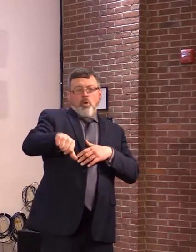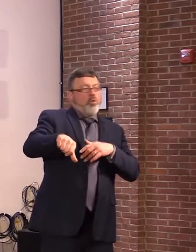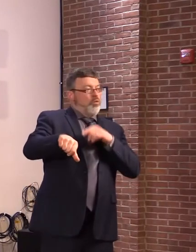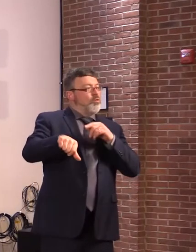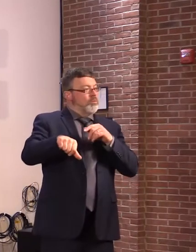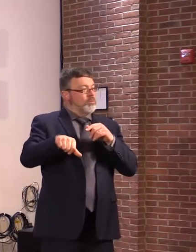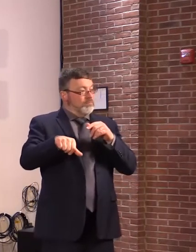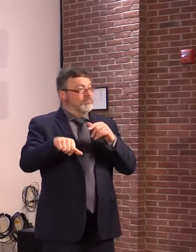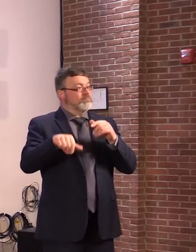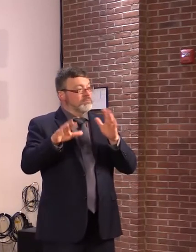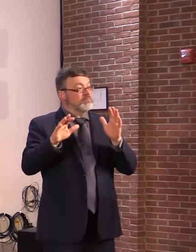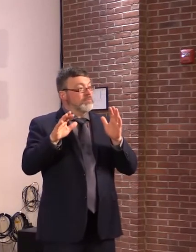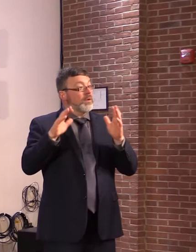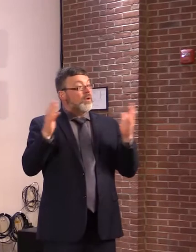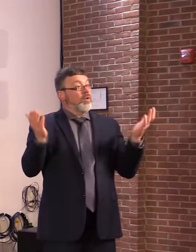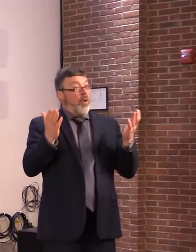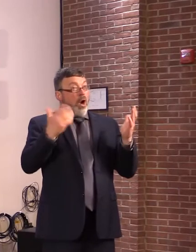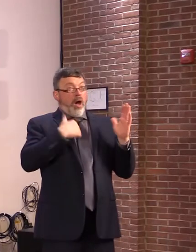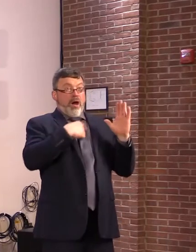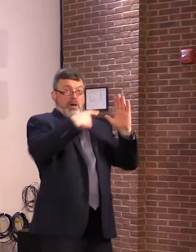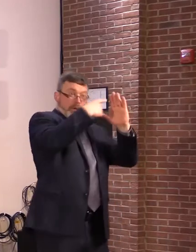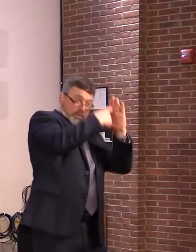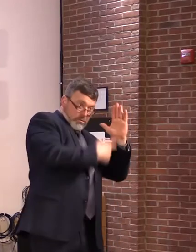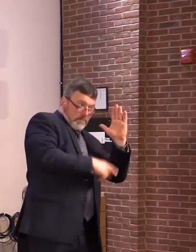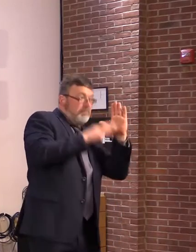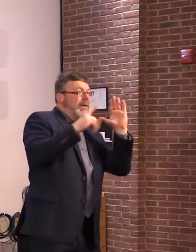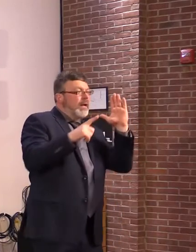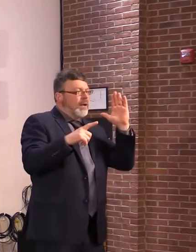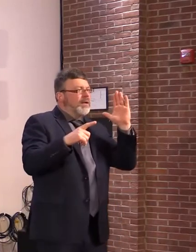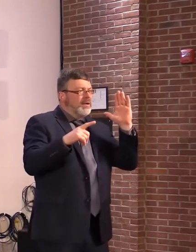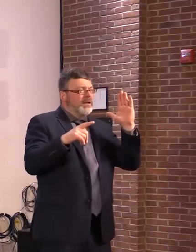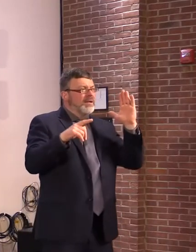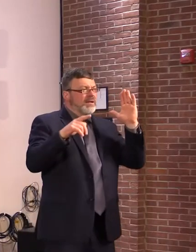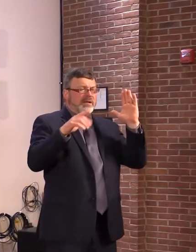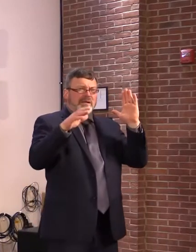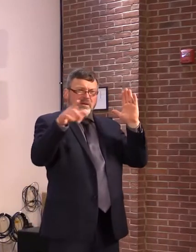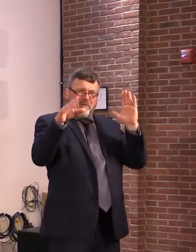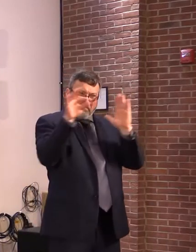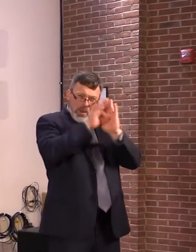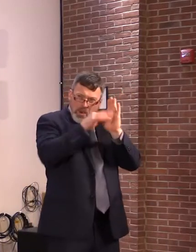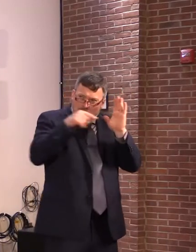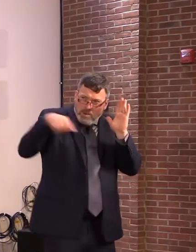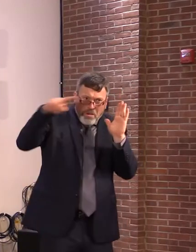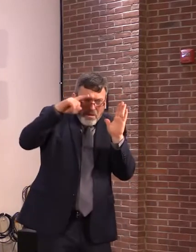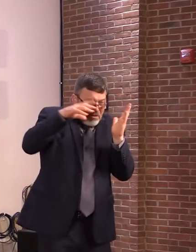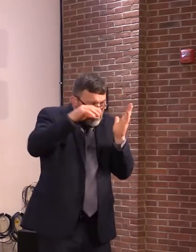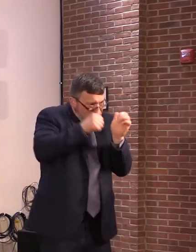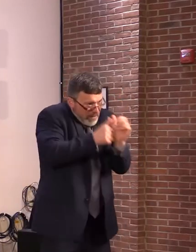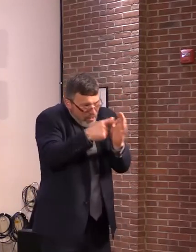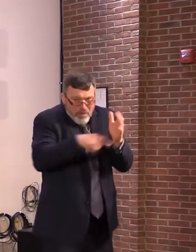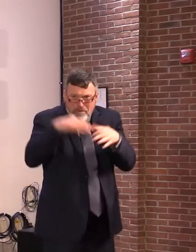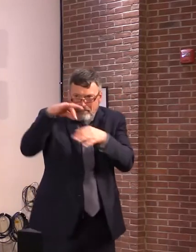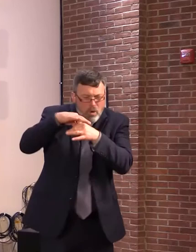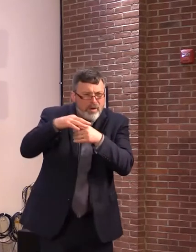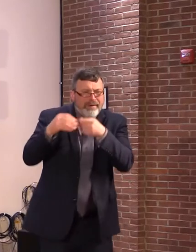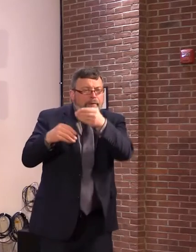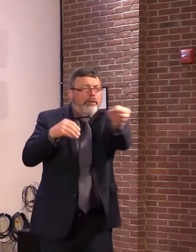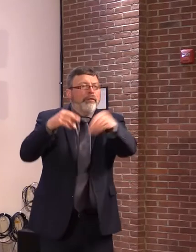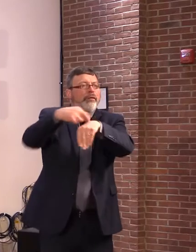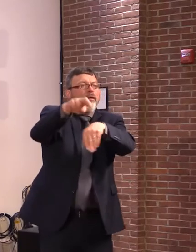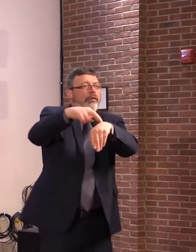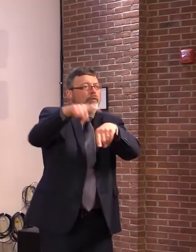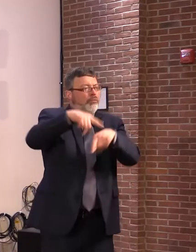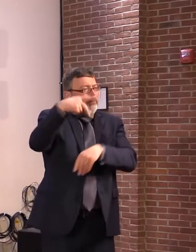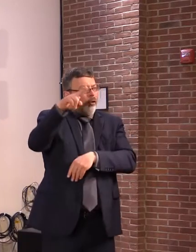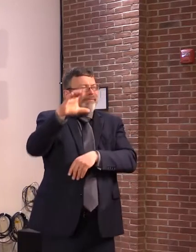communicate that with voters, with our constituents, with Vermonters. So to explain to them, to make sure that we're not impacting the most